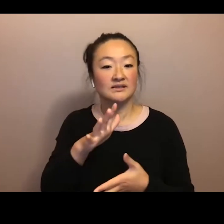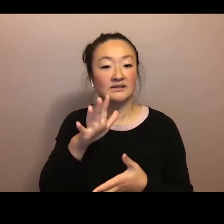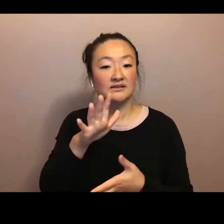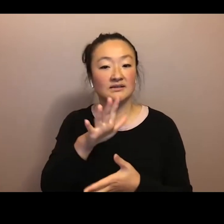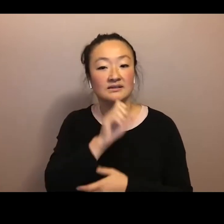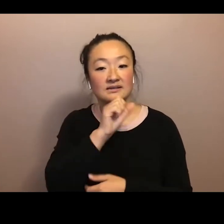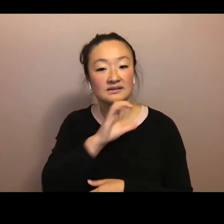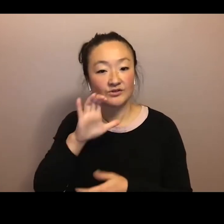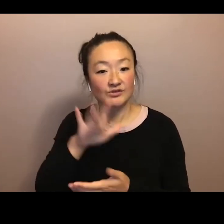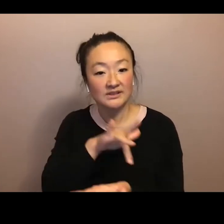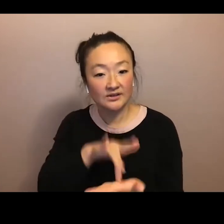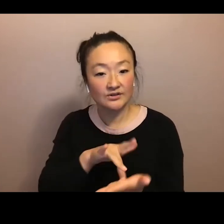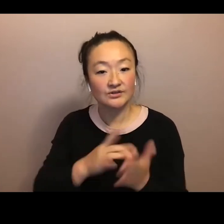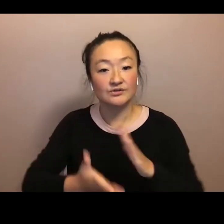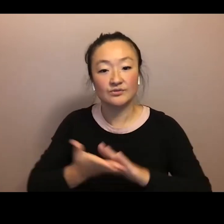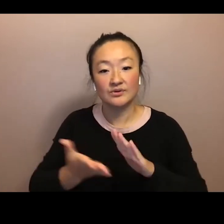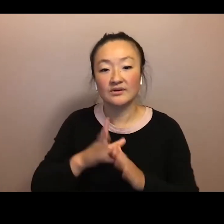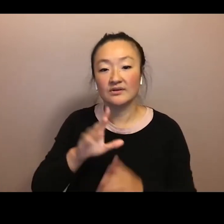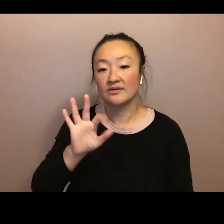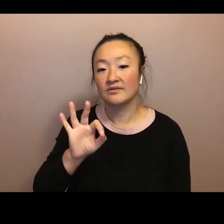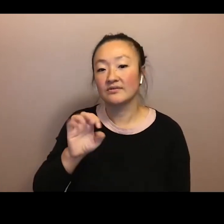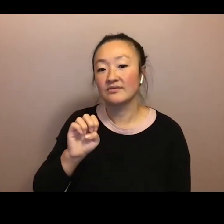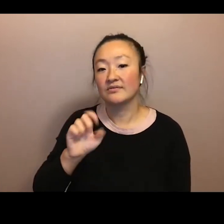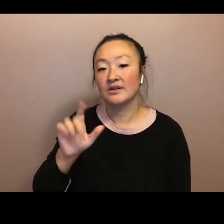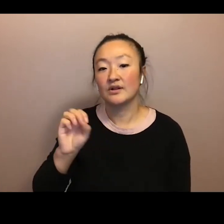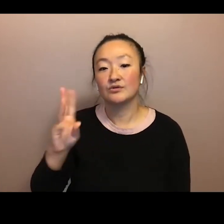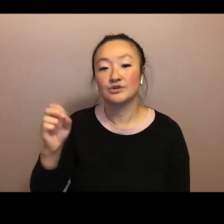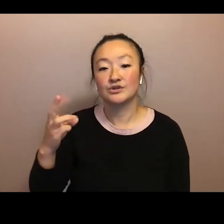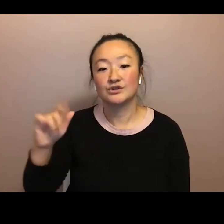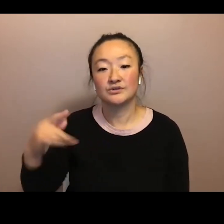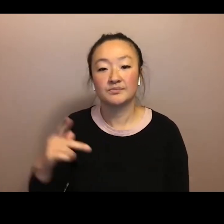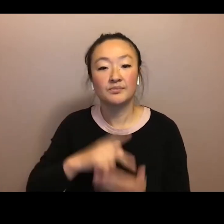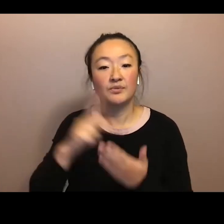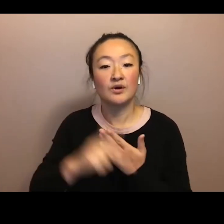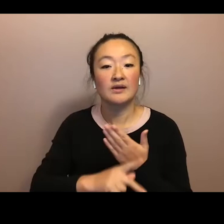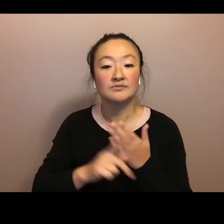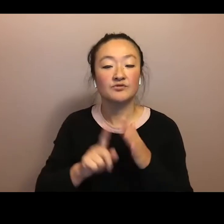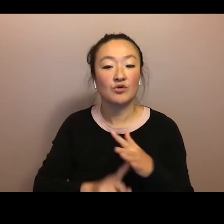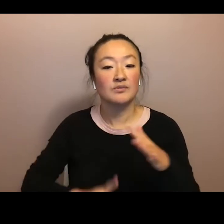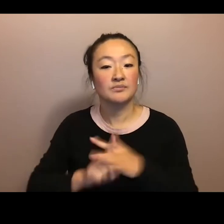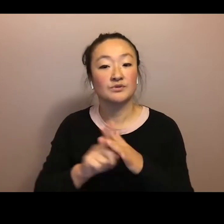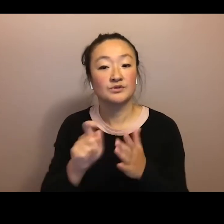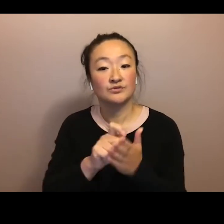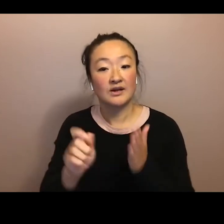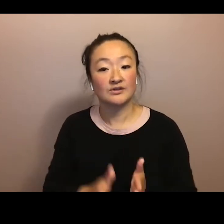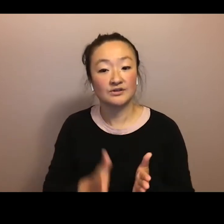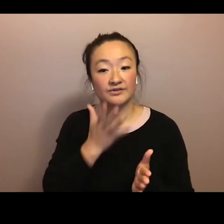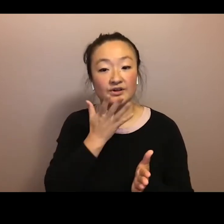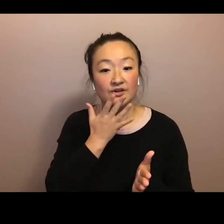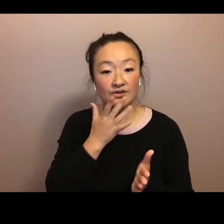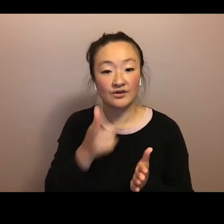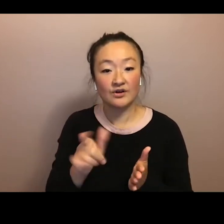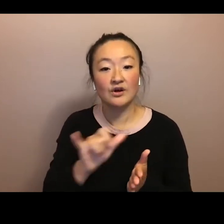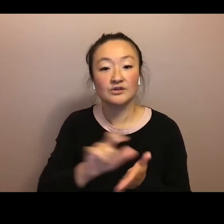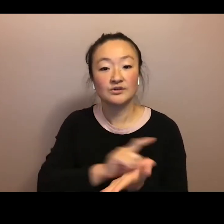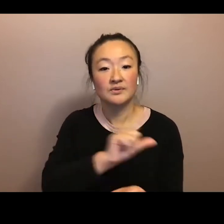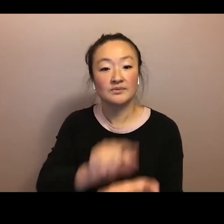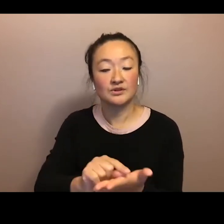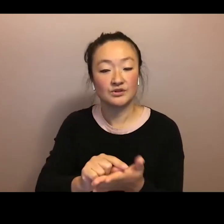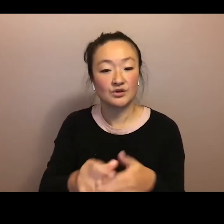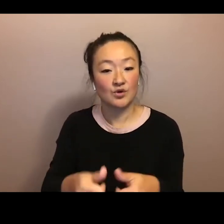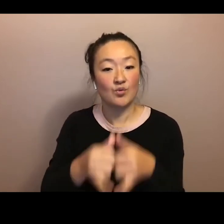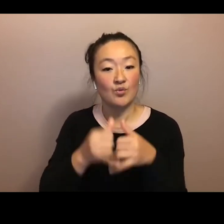called AAWW at 30. This campaign will explore the values and ideas that lie at the heart of the